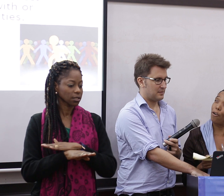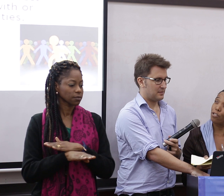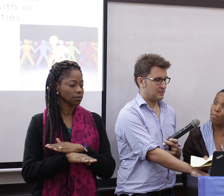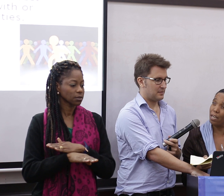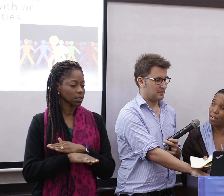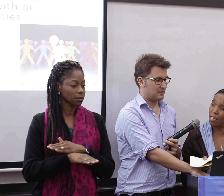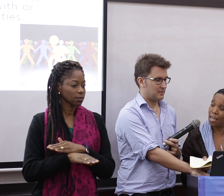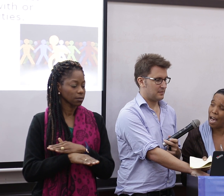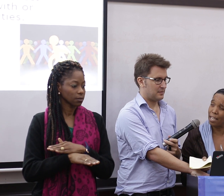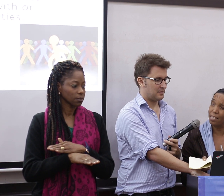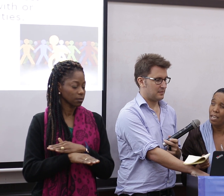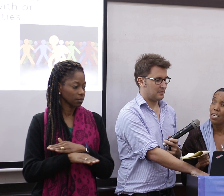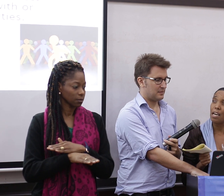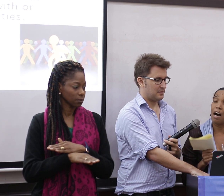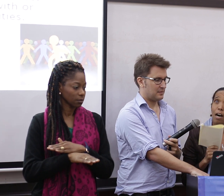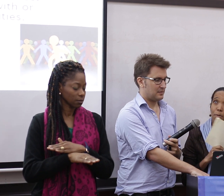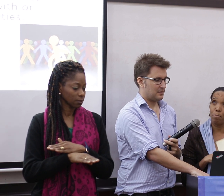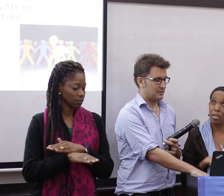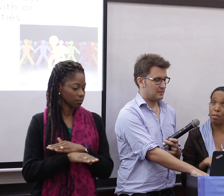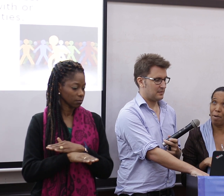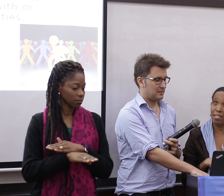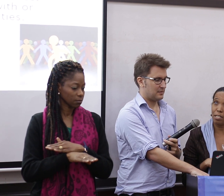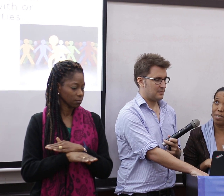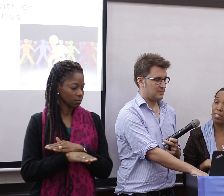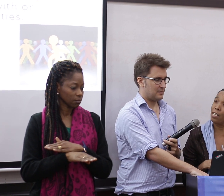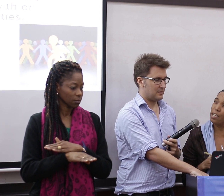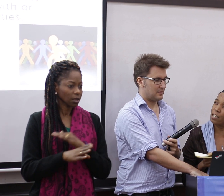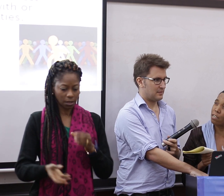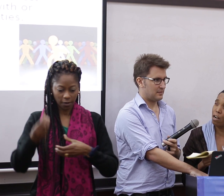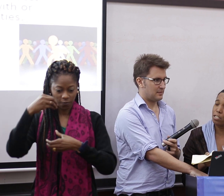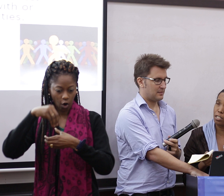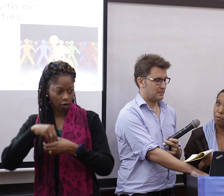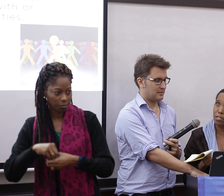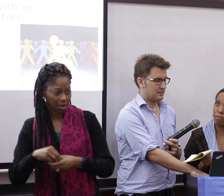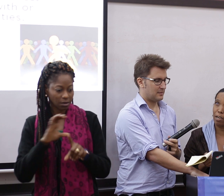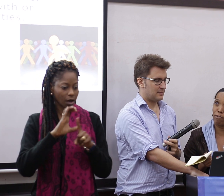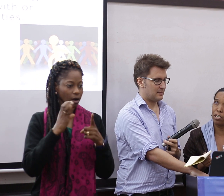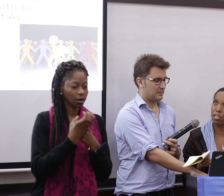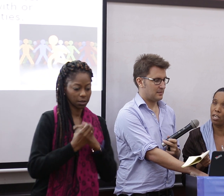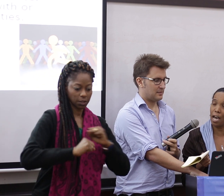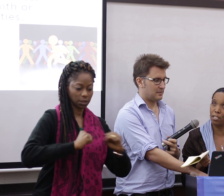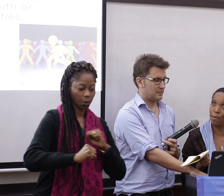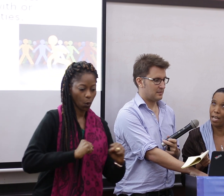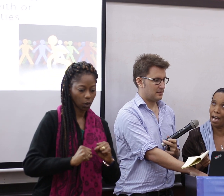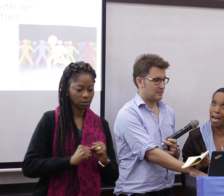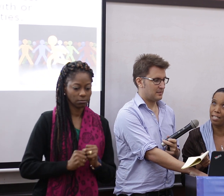also be looking at participation in culture, sports and recreation, as well as